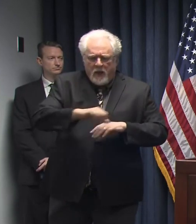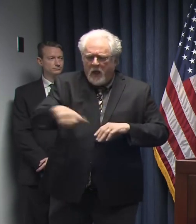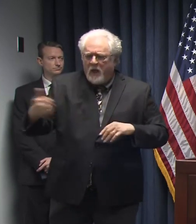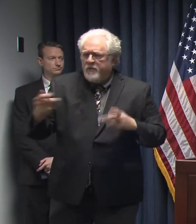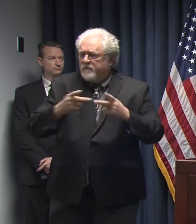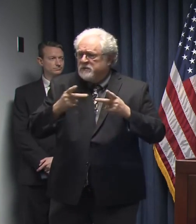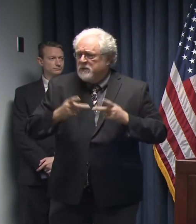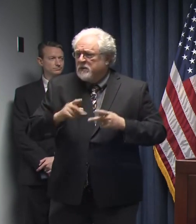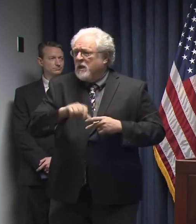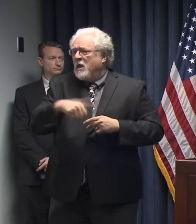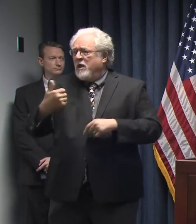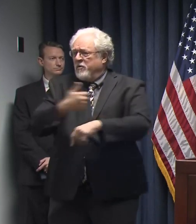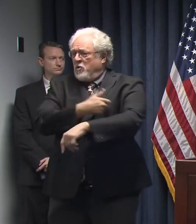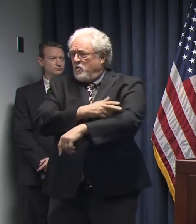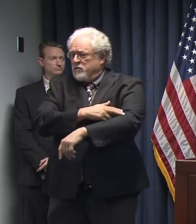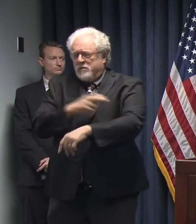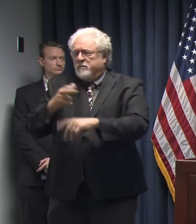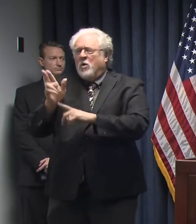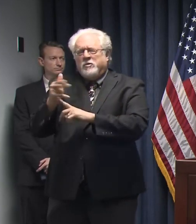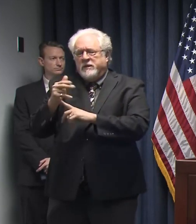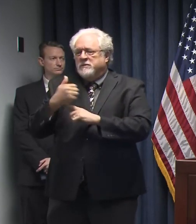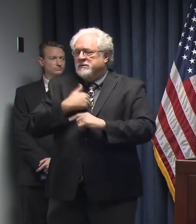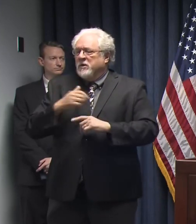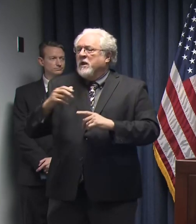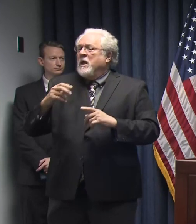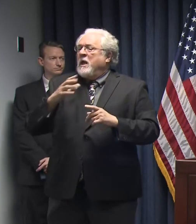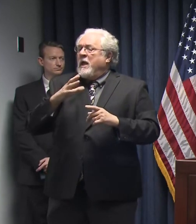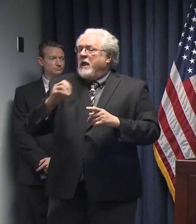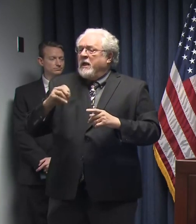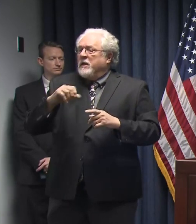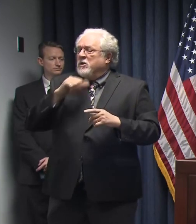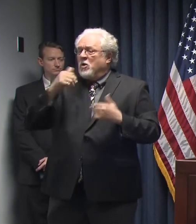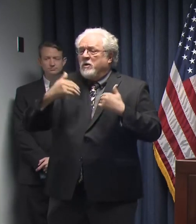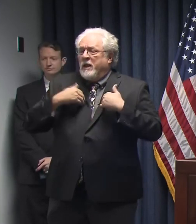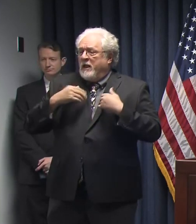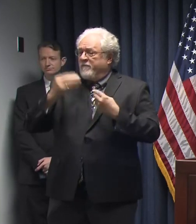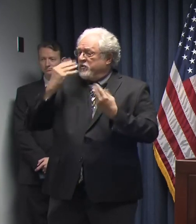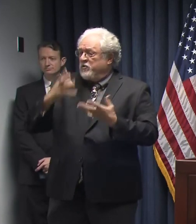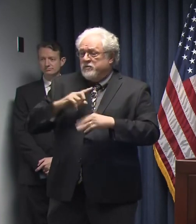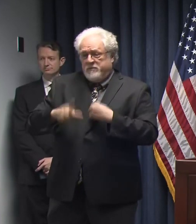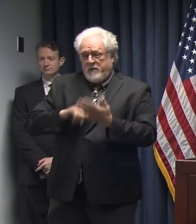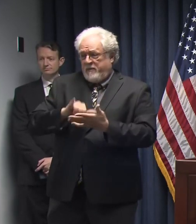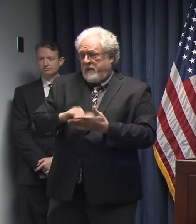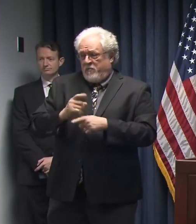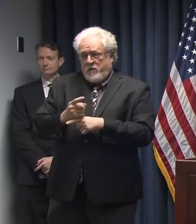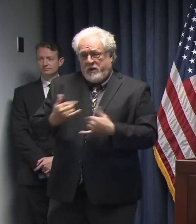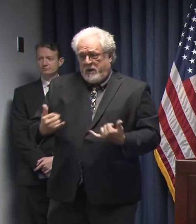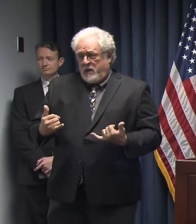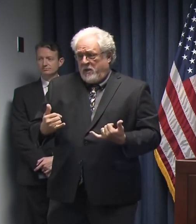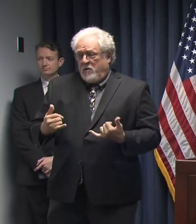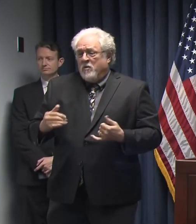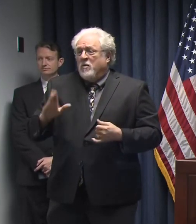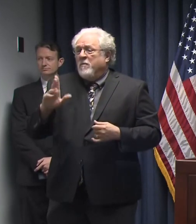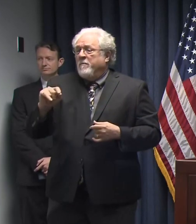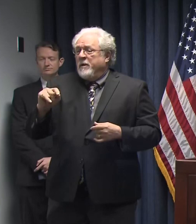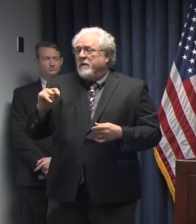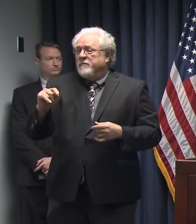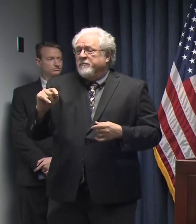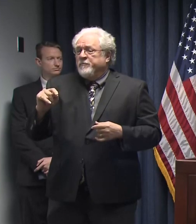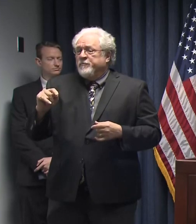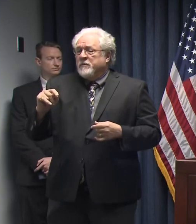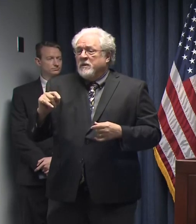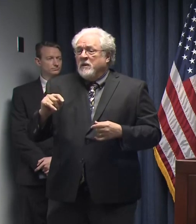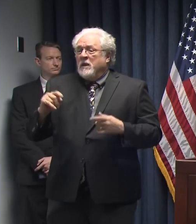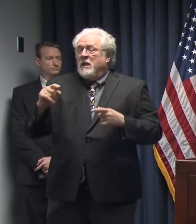and we're looking at other hotels. I don't have any news to deliver to you at this point. But this is